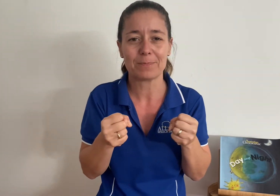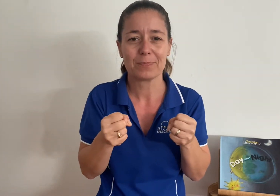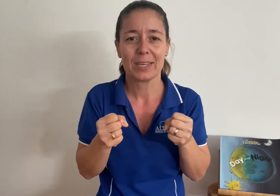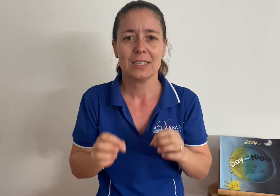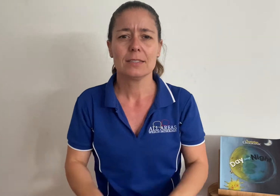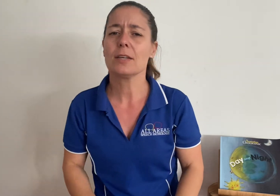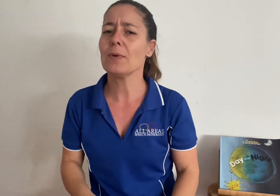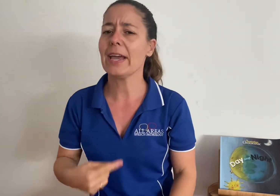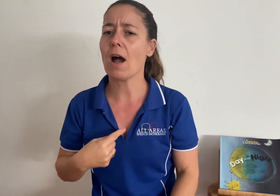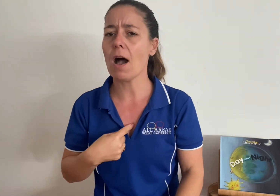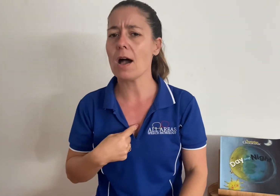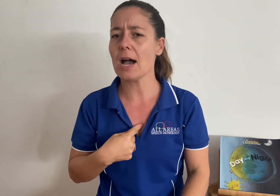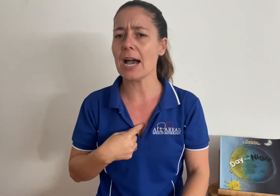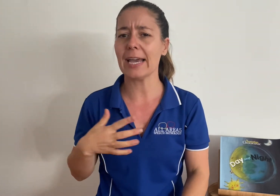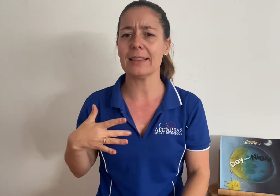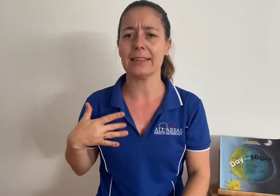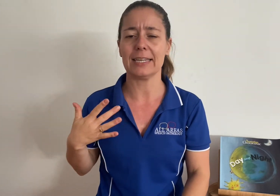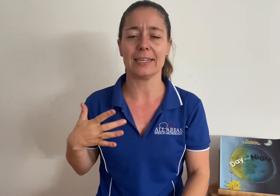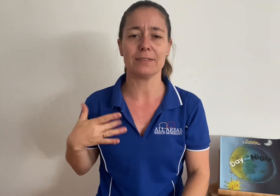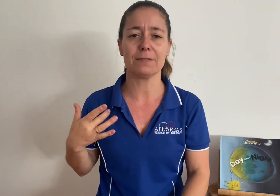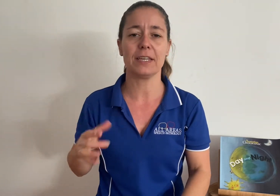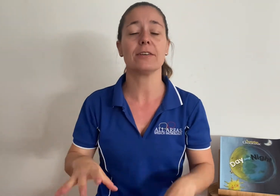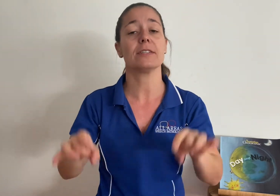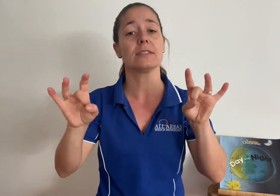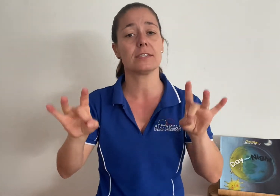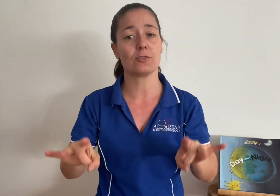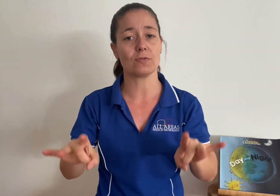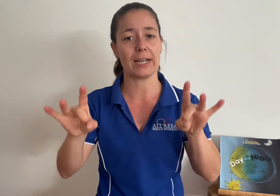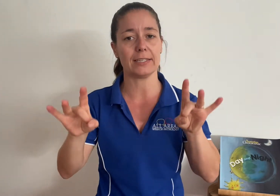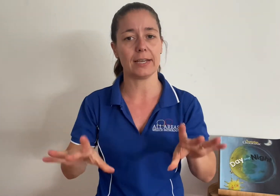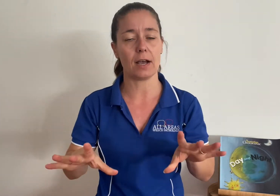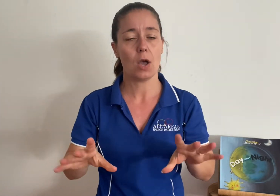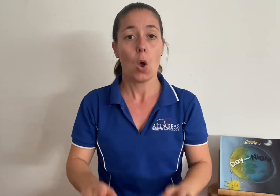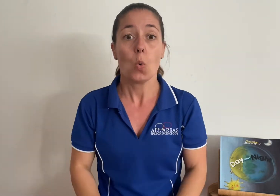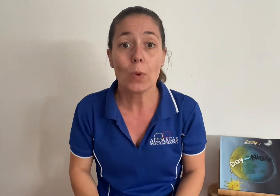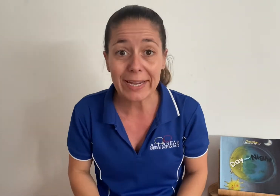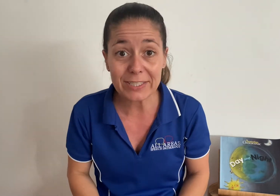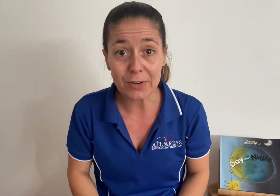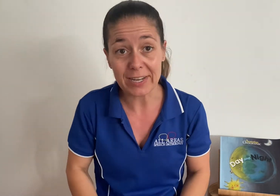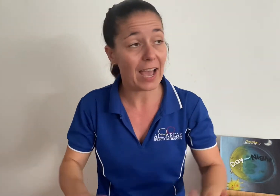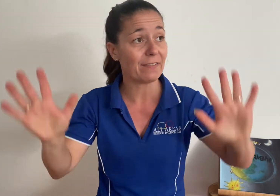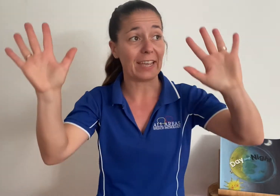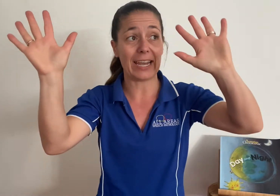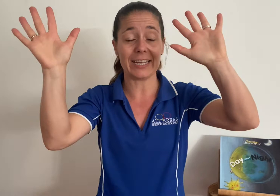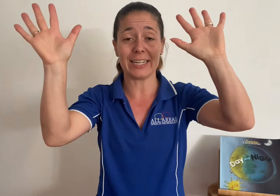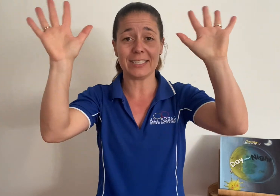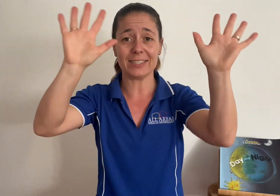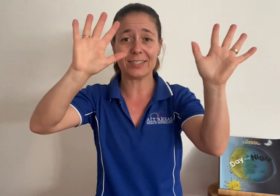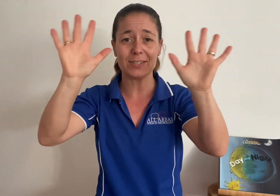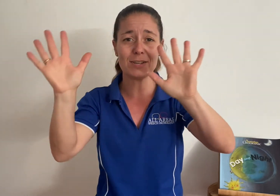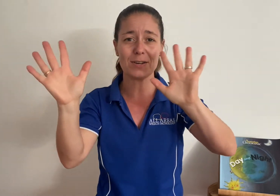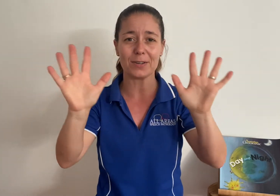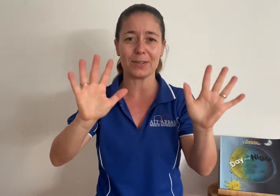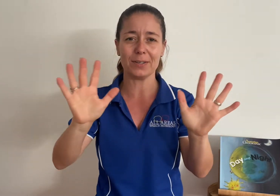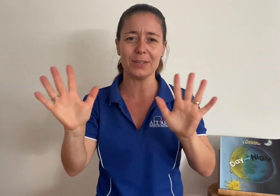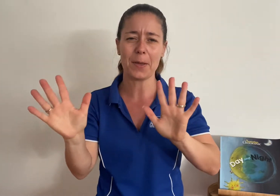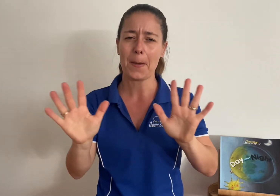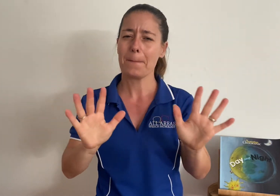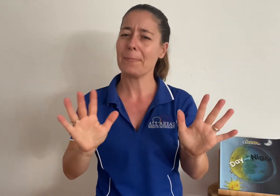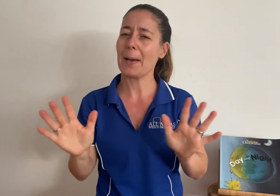So where I live here in Australia, we don't have any snow. But